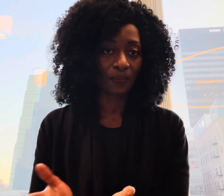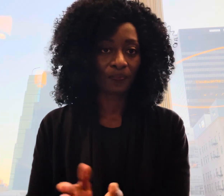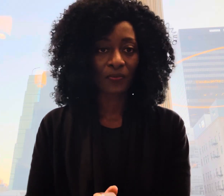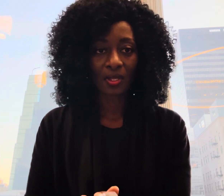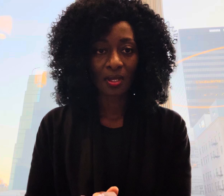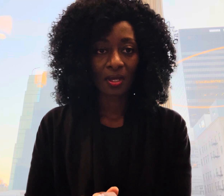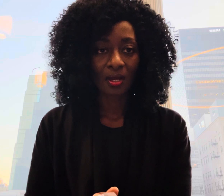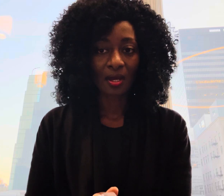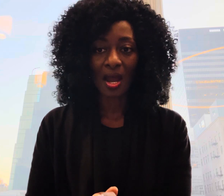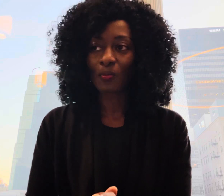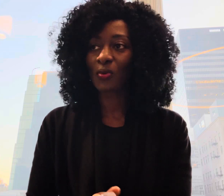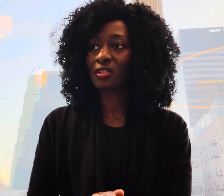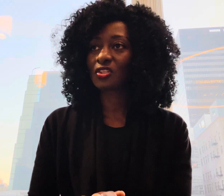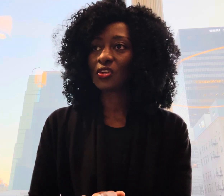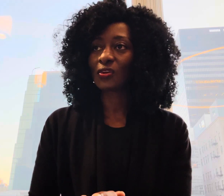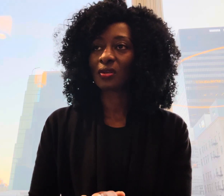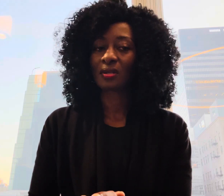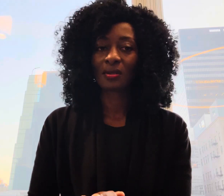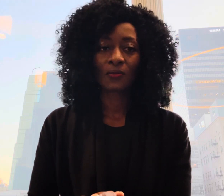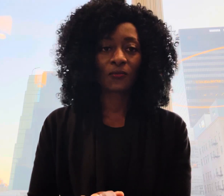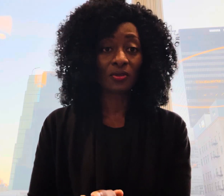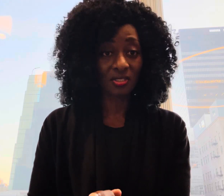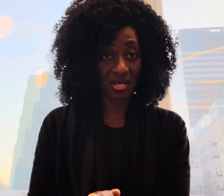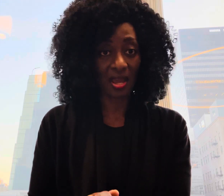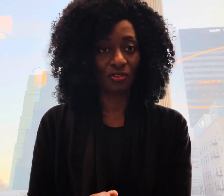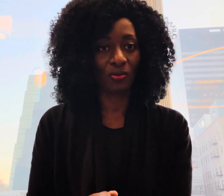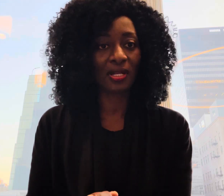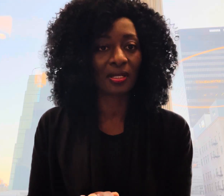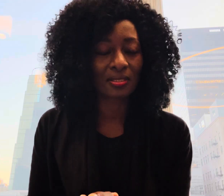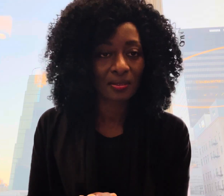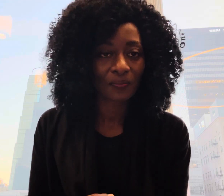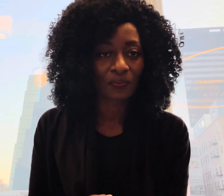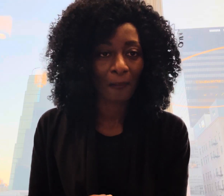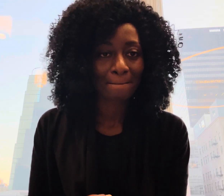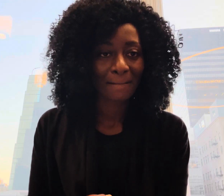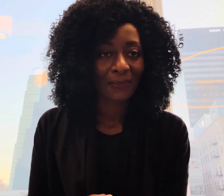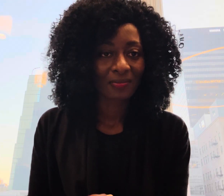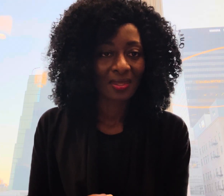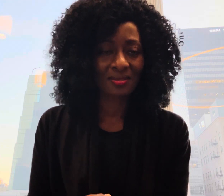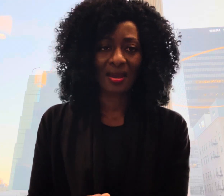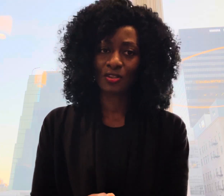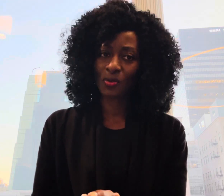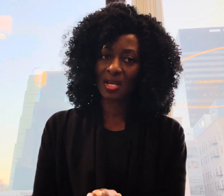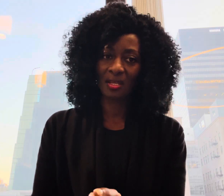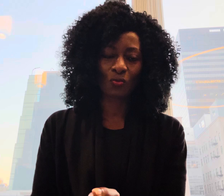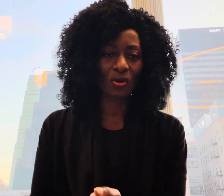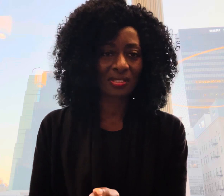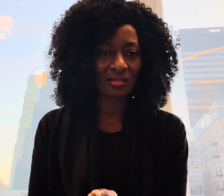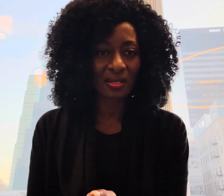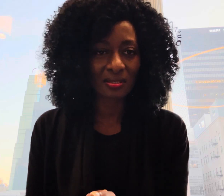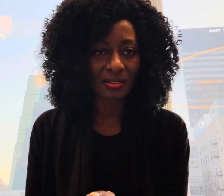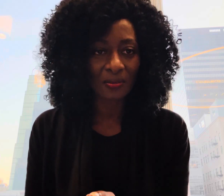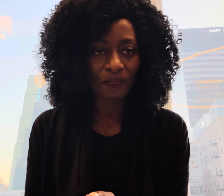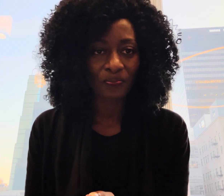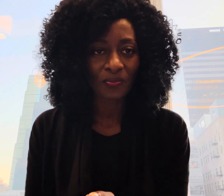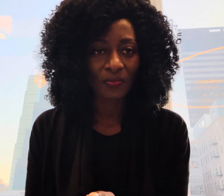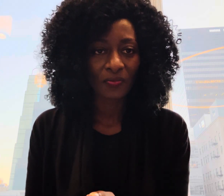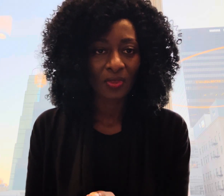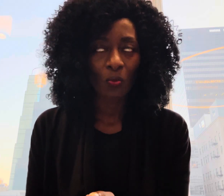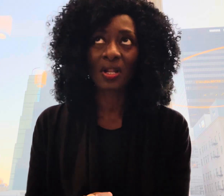well i'm going to feel dehydrated dehydrated in what sense well